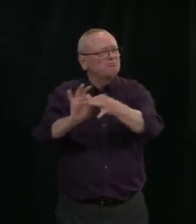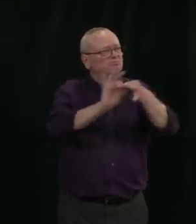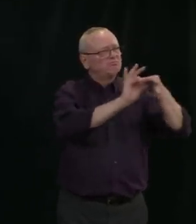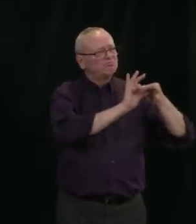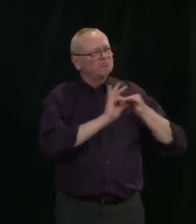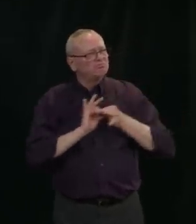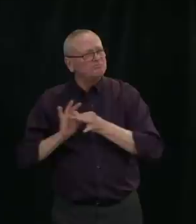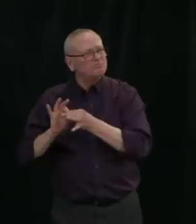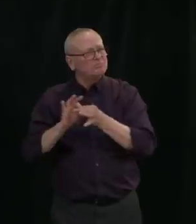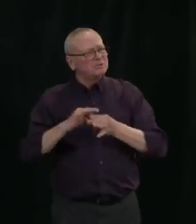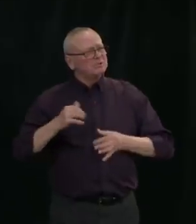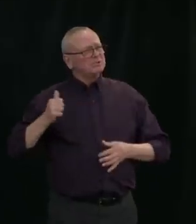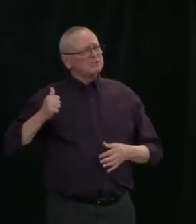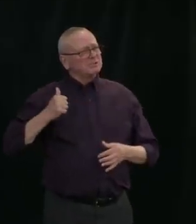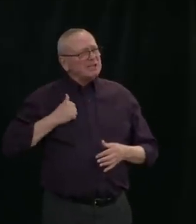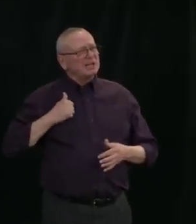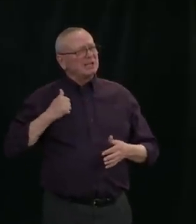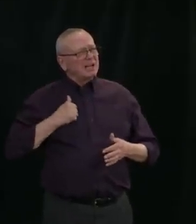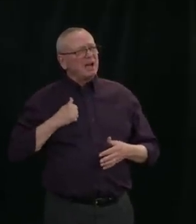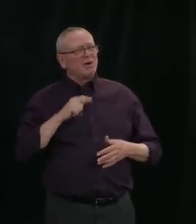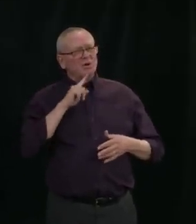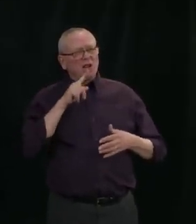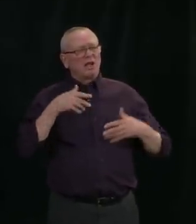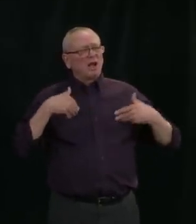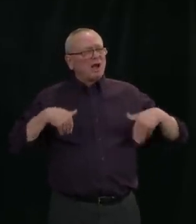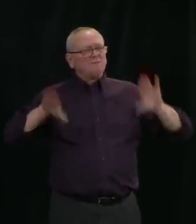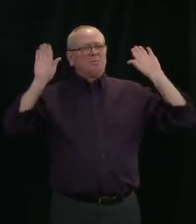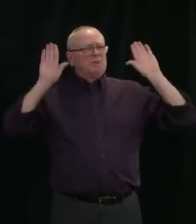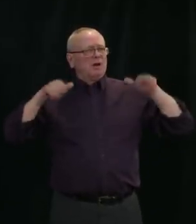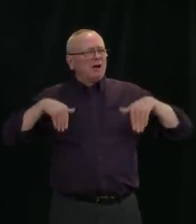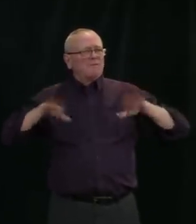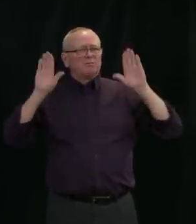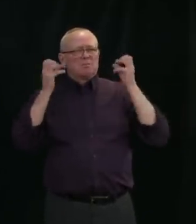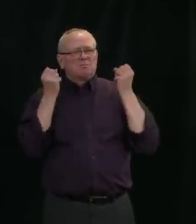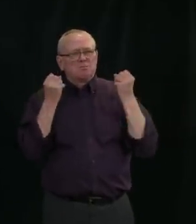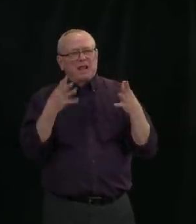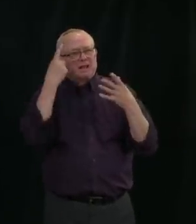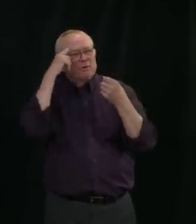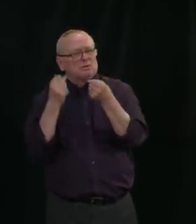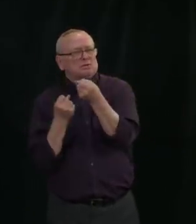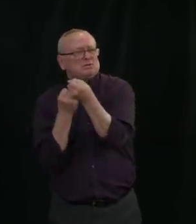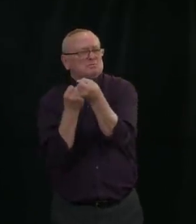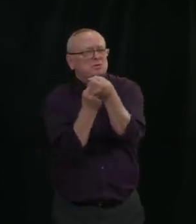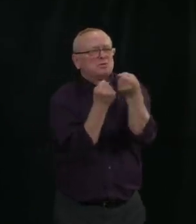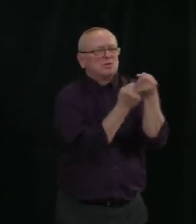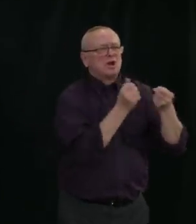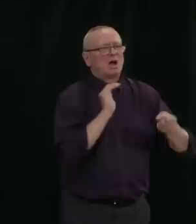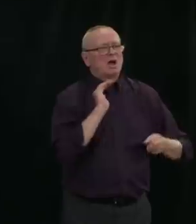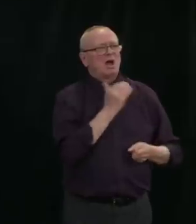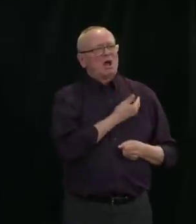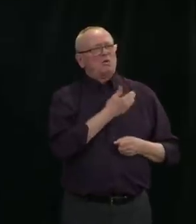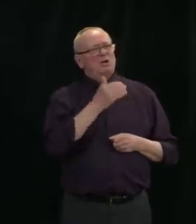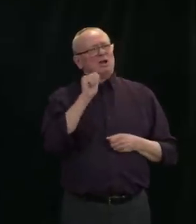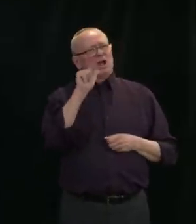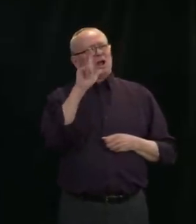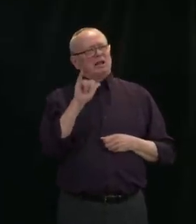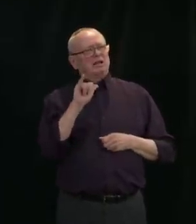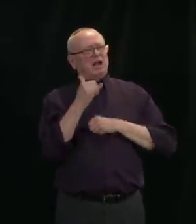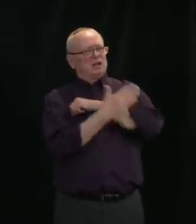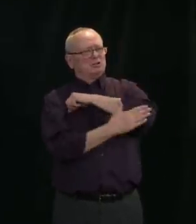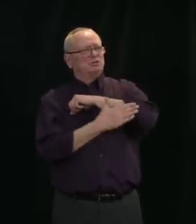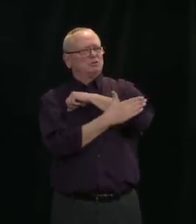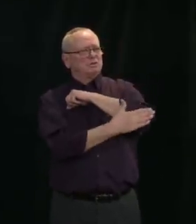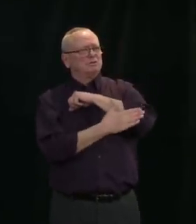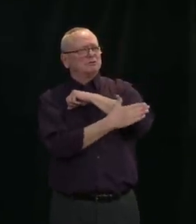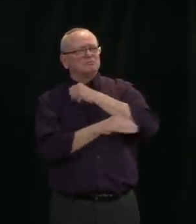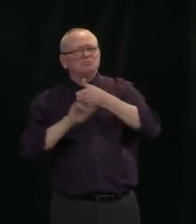and allies. And as a Canadian, I am insulted by the decision announced today to block